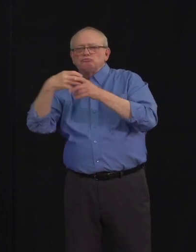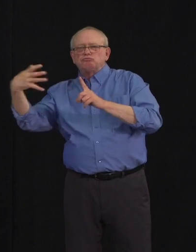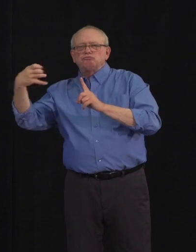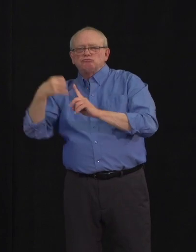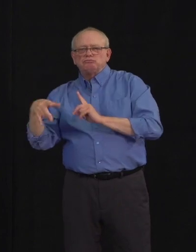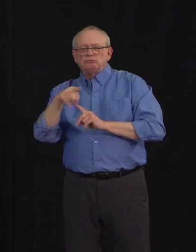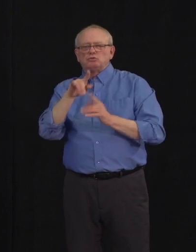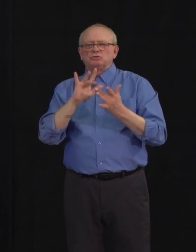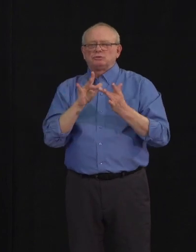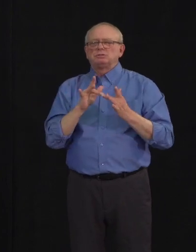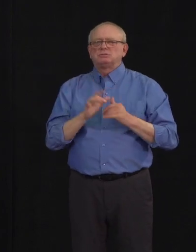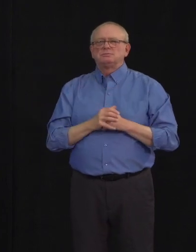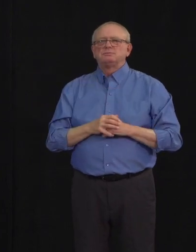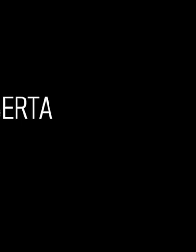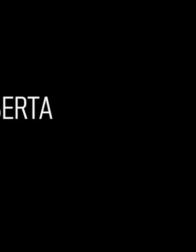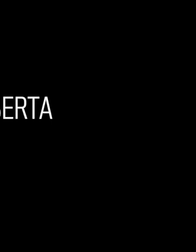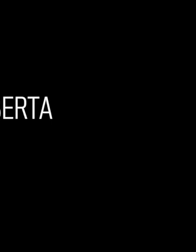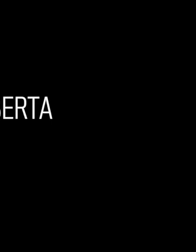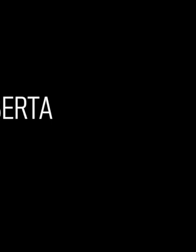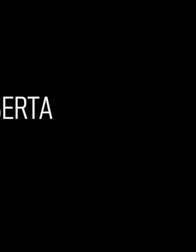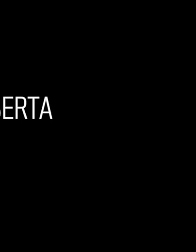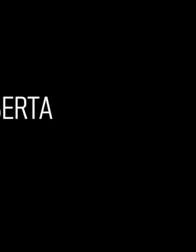towards relaunch and stay safe.